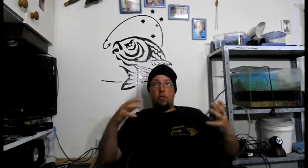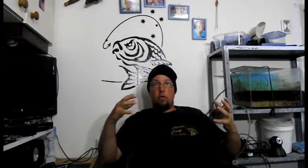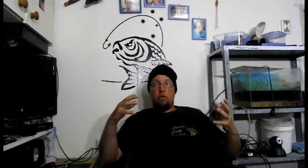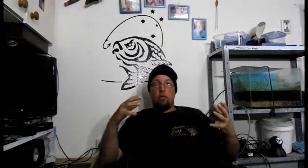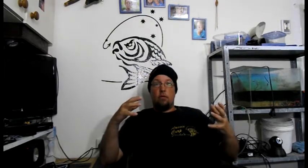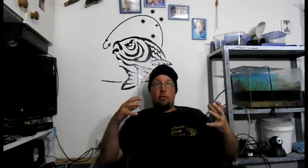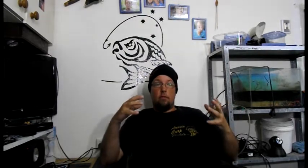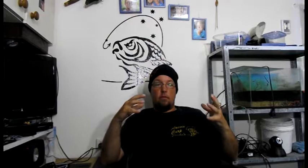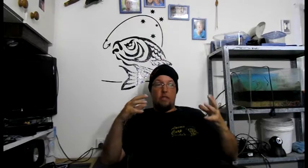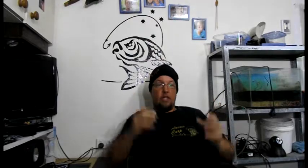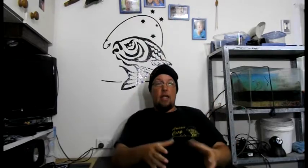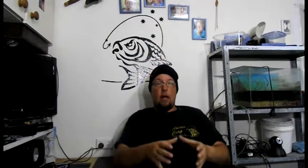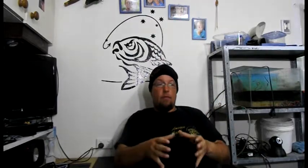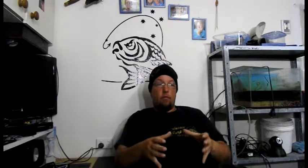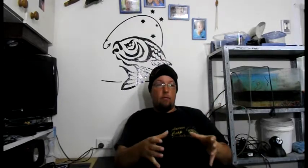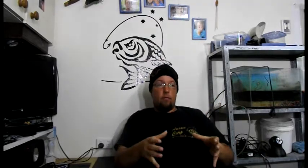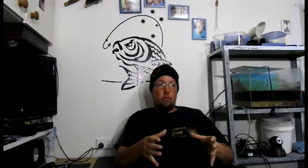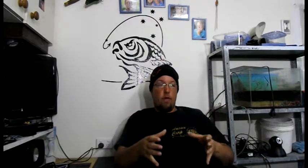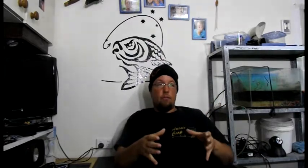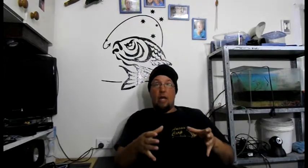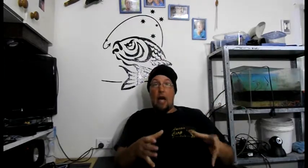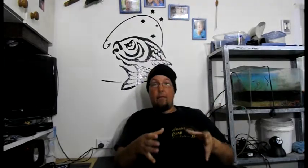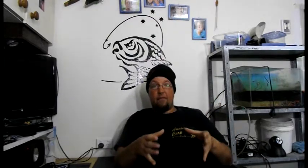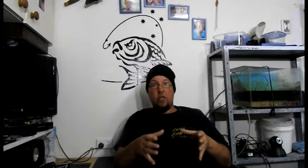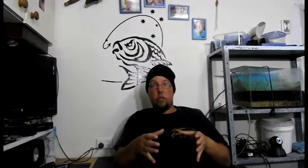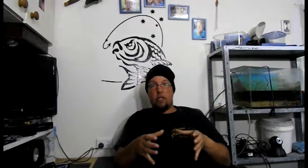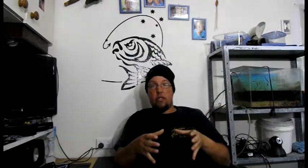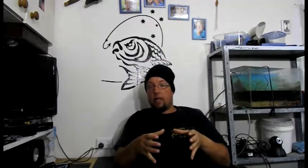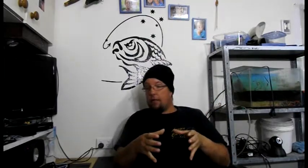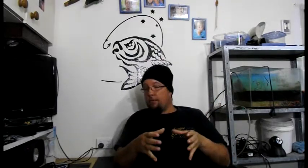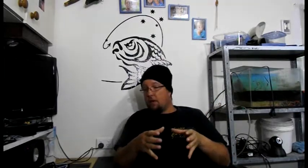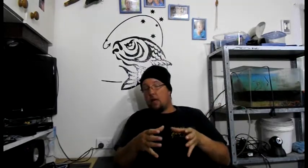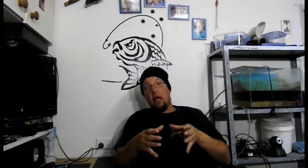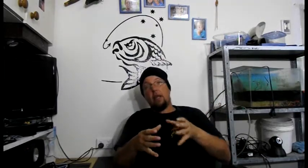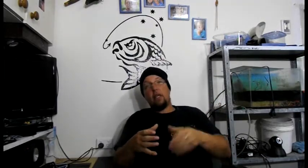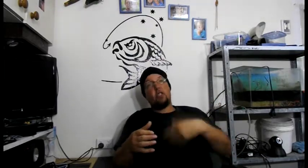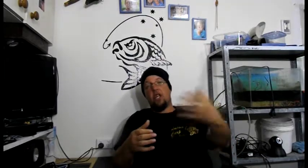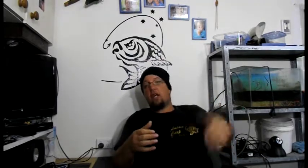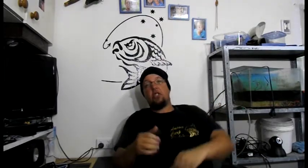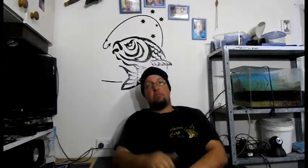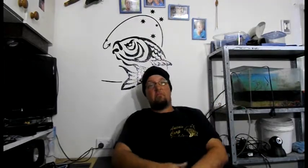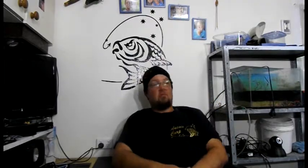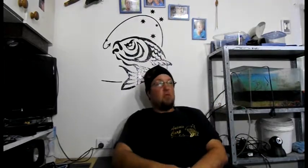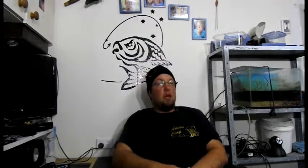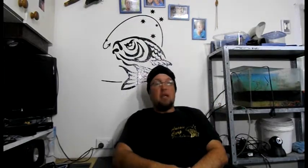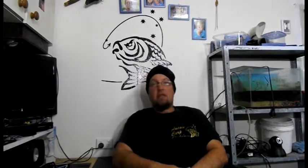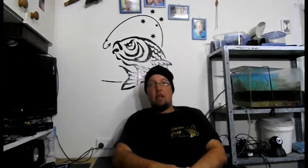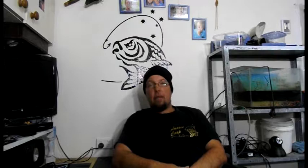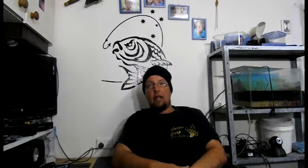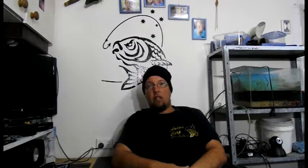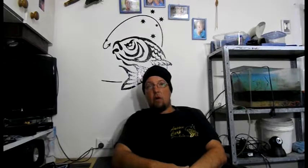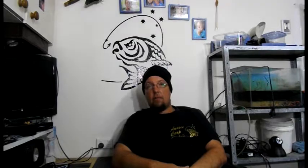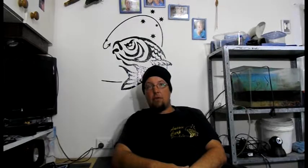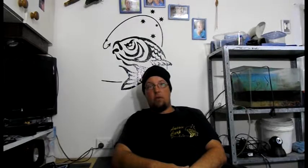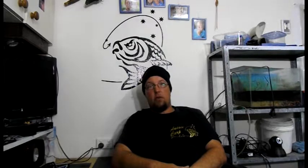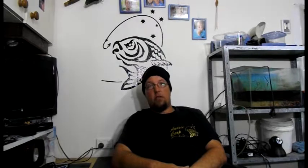set up carp fisheries in there. And they could charge you 20, 30 bucks a night per person.